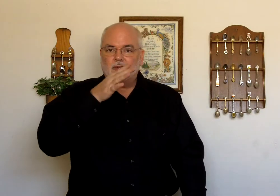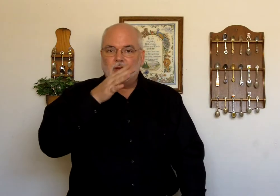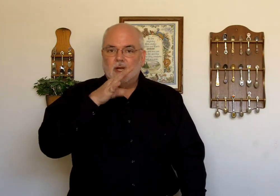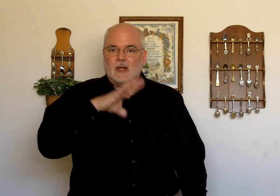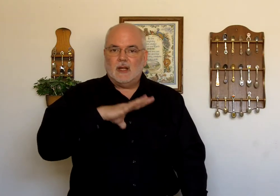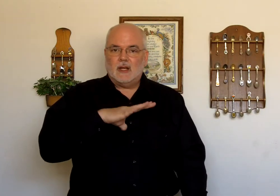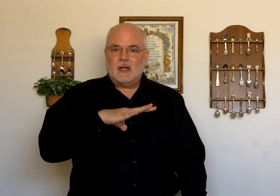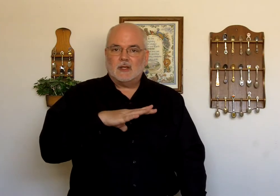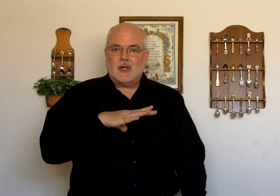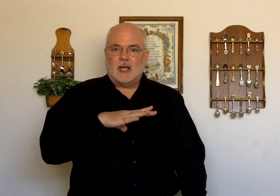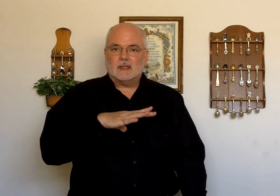Chin. Chest.